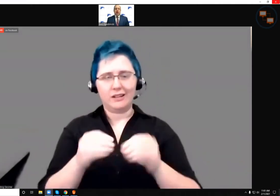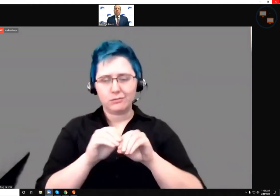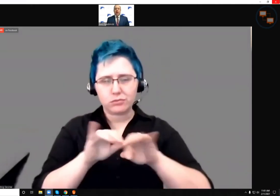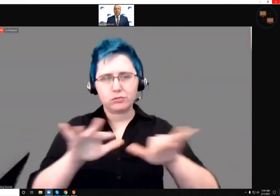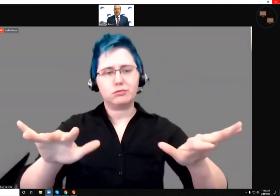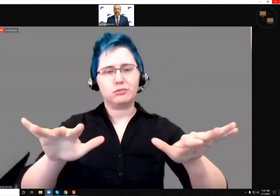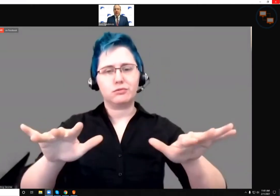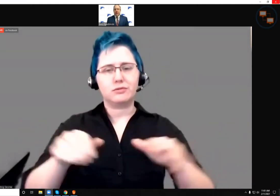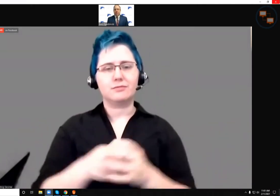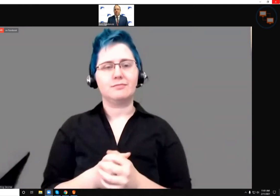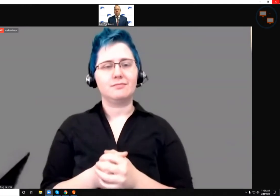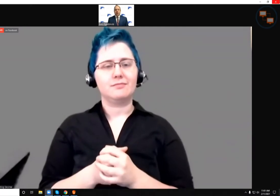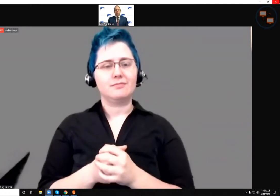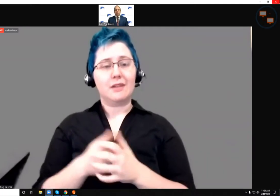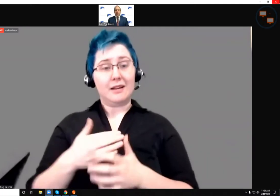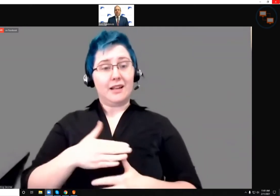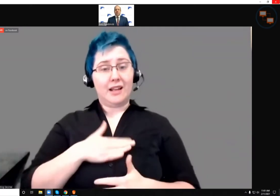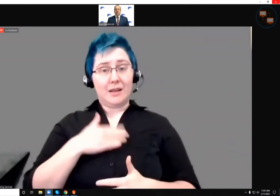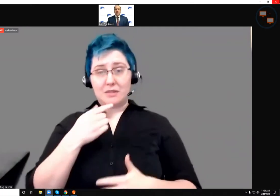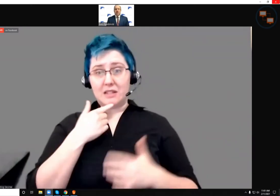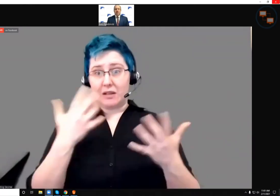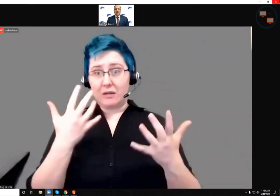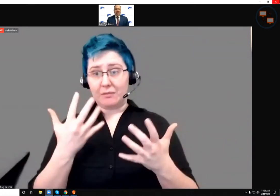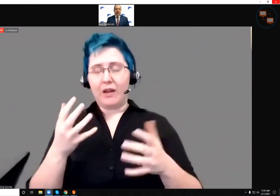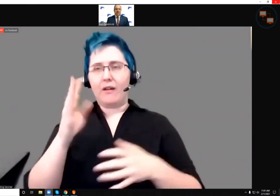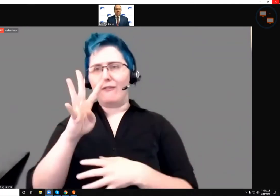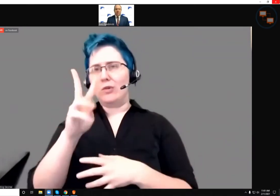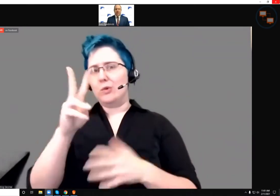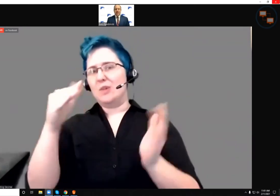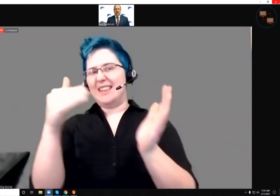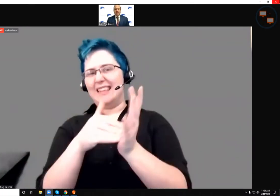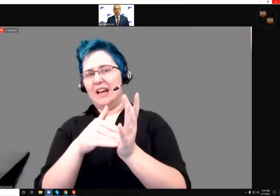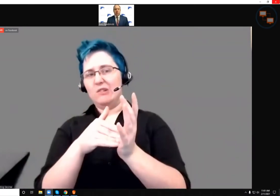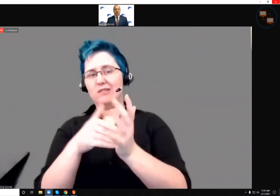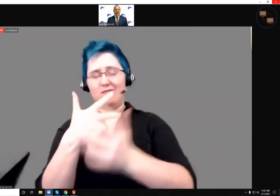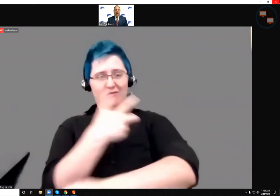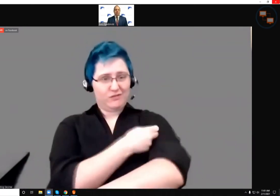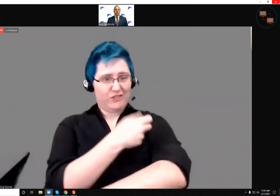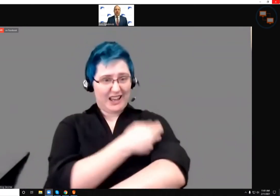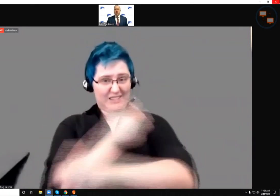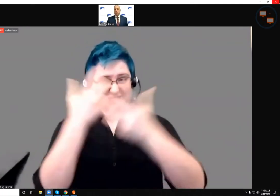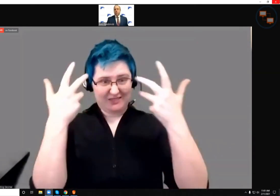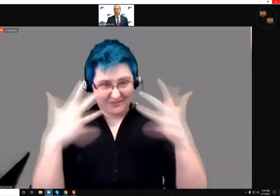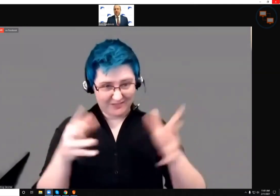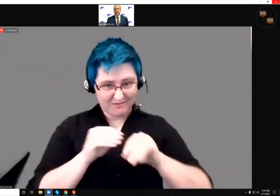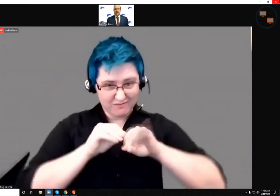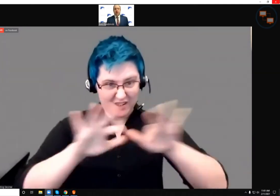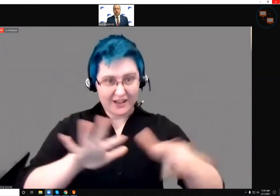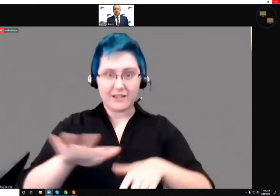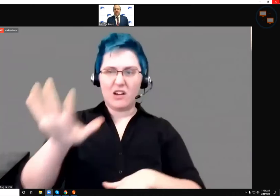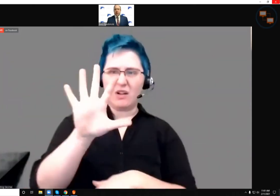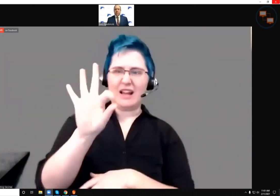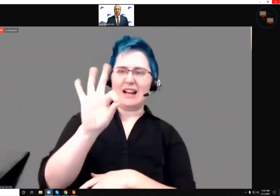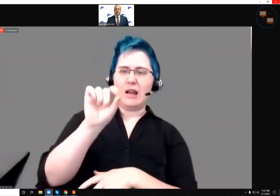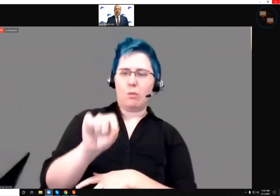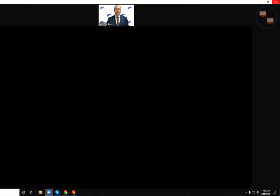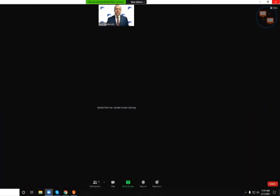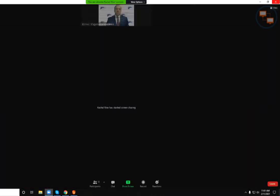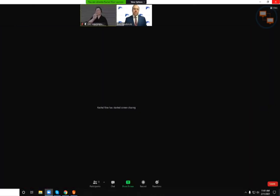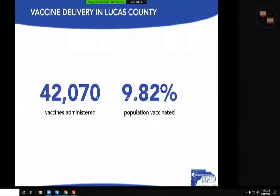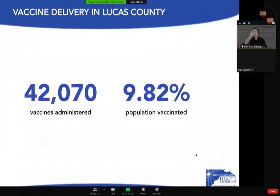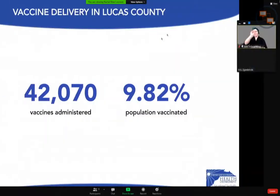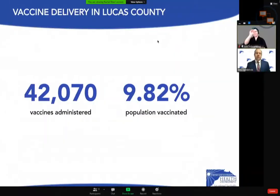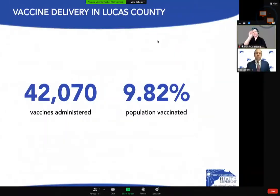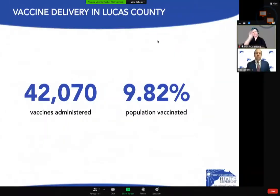I'm happy to say about 42,000 of us have been vaccinated or about 9.82% of Lucas County population.